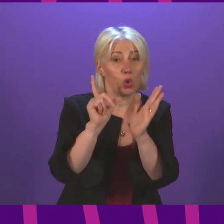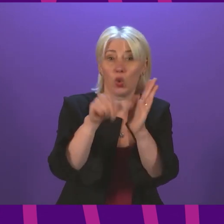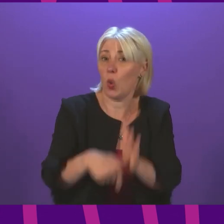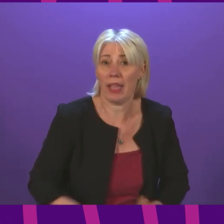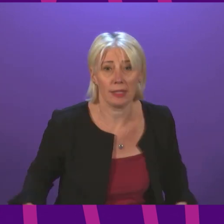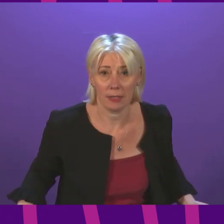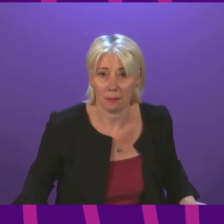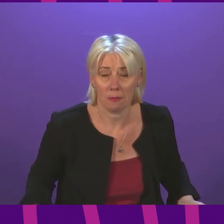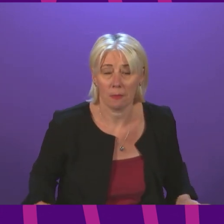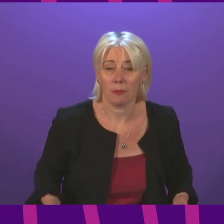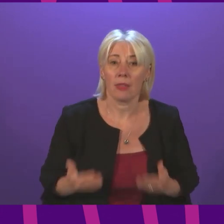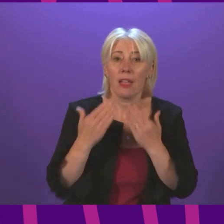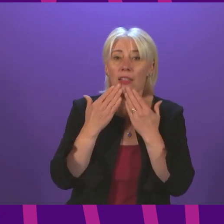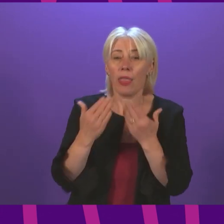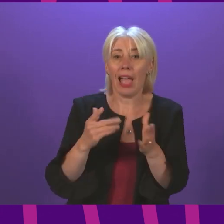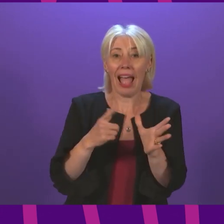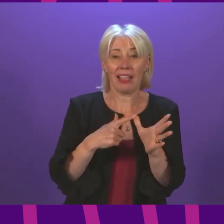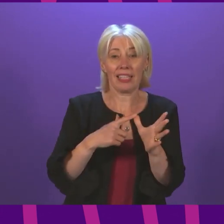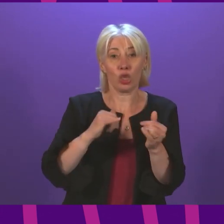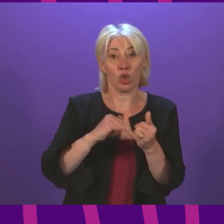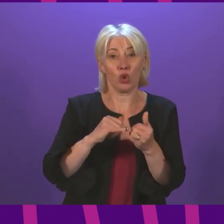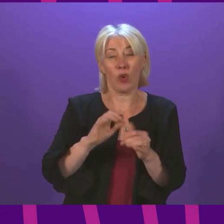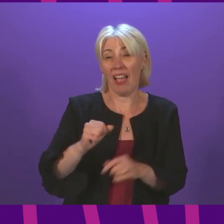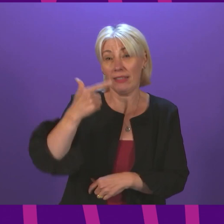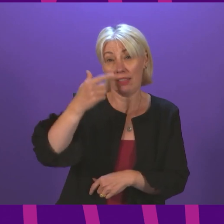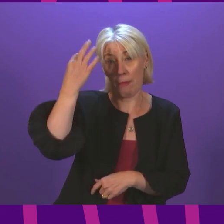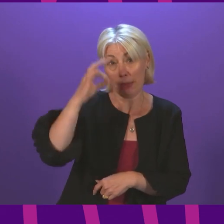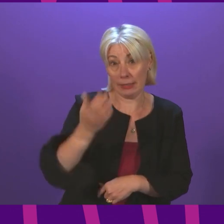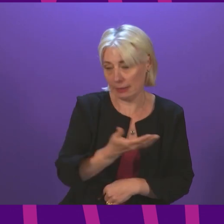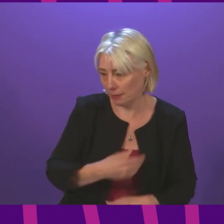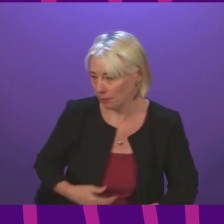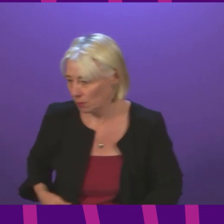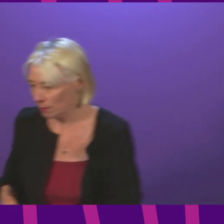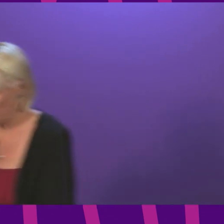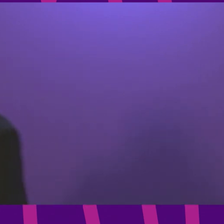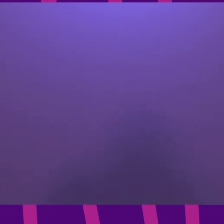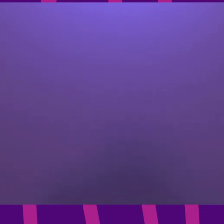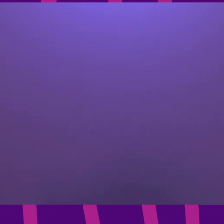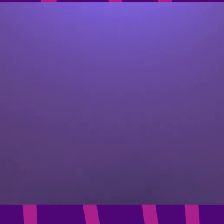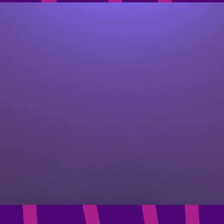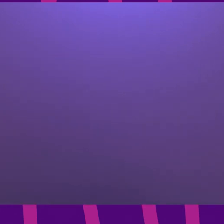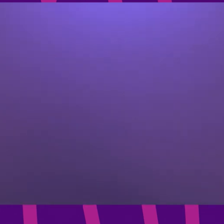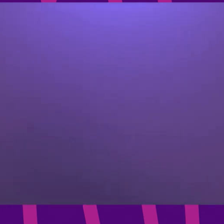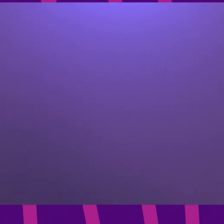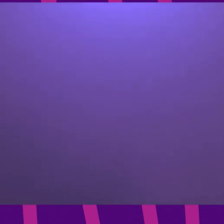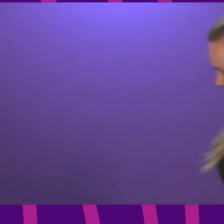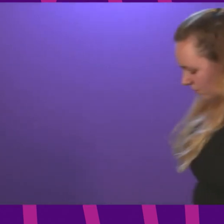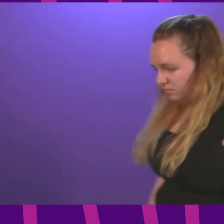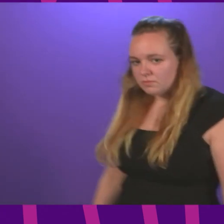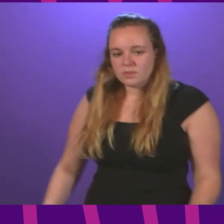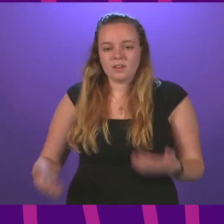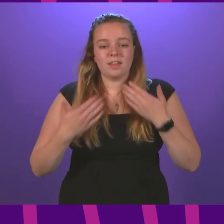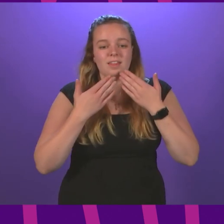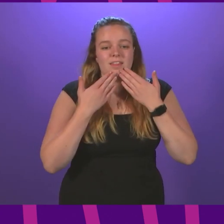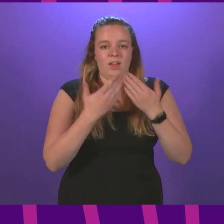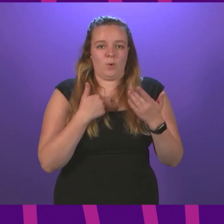Thank you. I call on Alexander Stewart, up to seven minutes, Mr Stewart. Thank you, presiding officer. I am happy to close the debate this afternoon